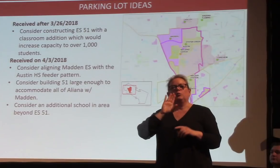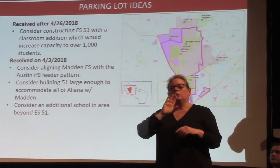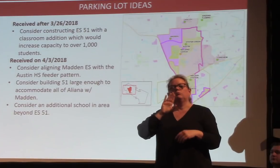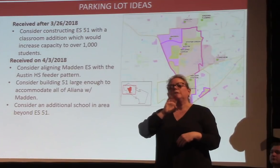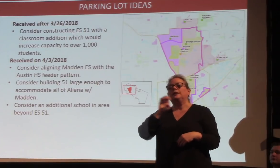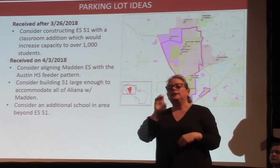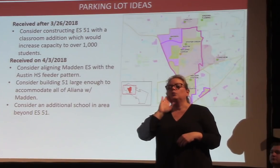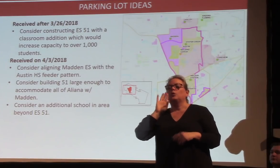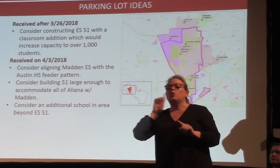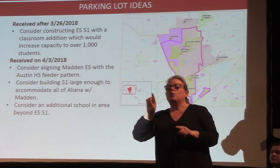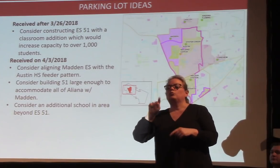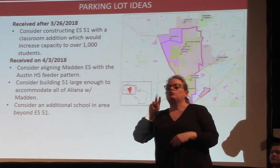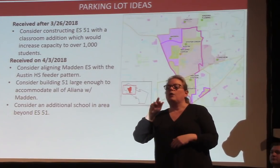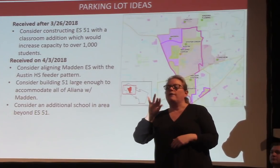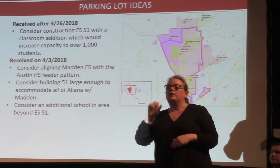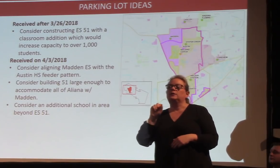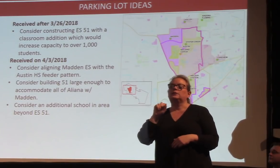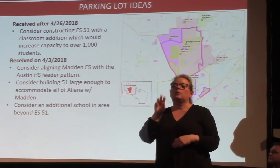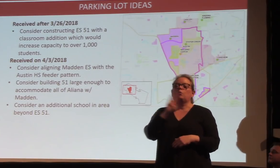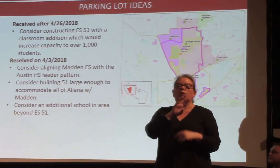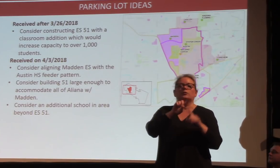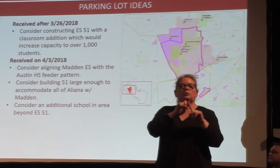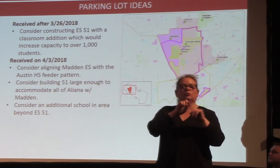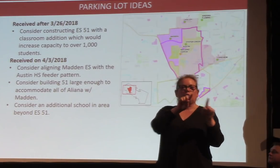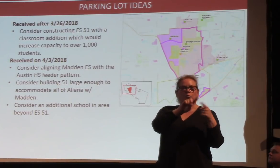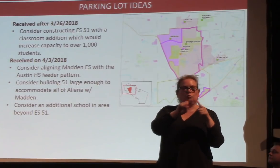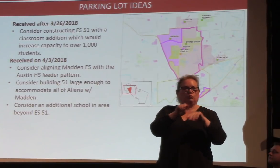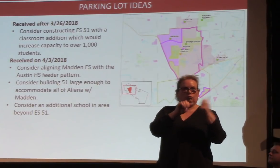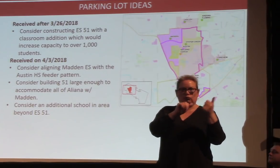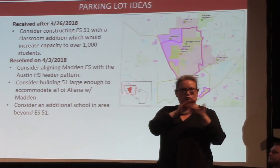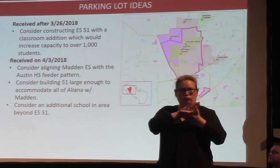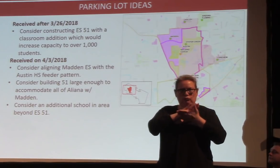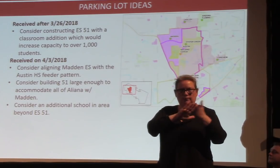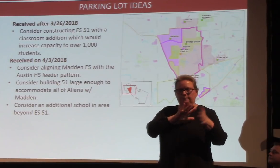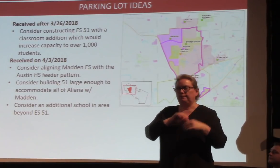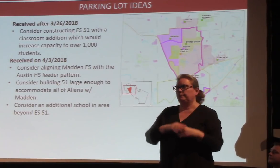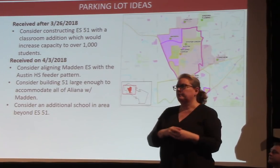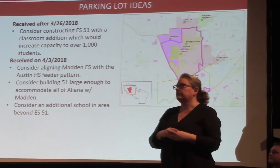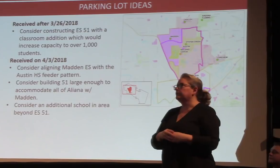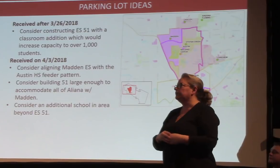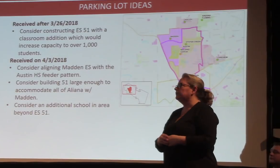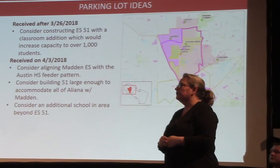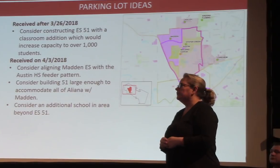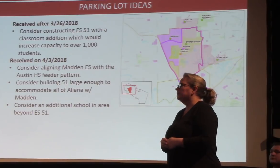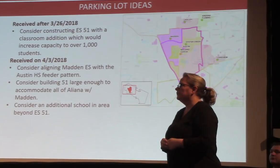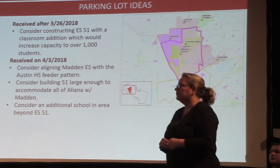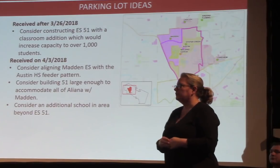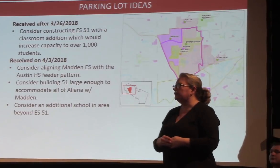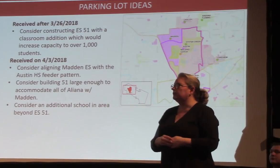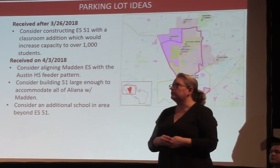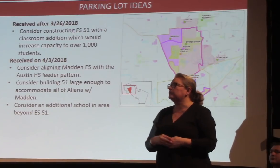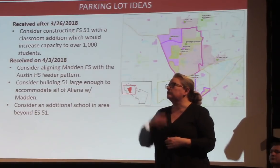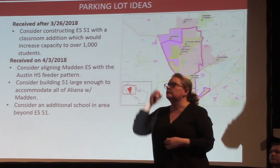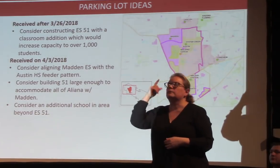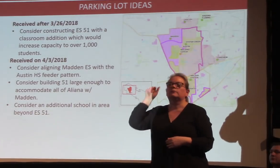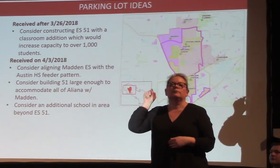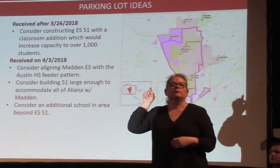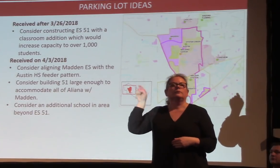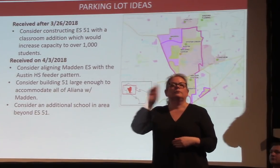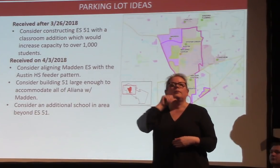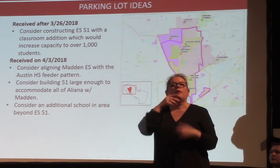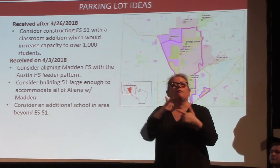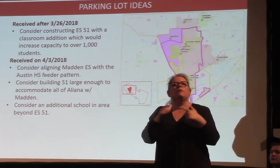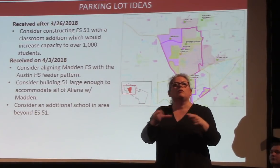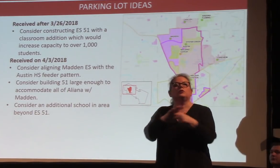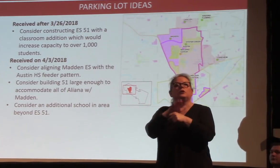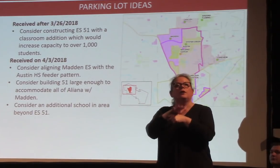with the opening of 51. Some other ideas that we got, consider building 51 large enough to accommodate all of Eliana in conjunction with Madden Elementary